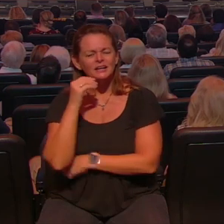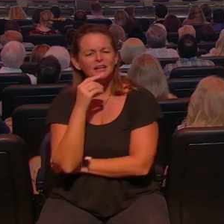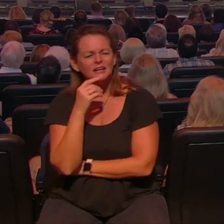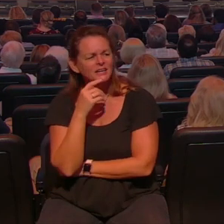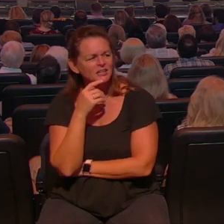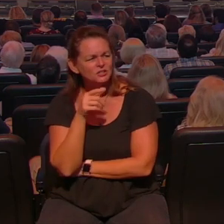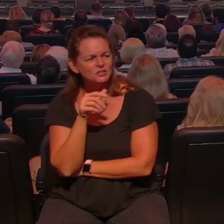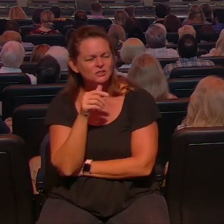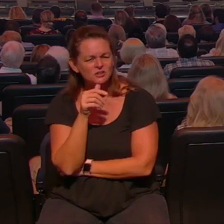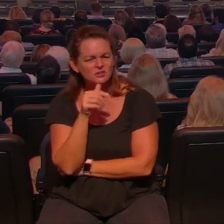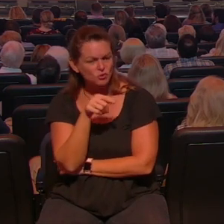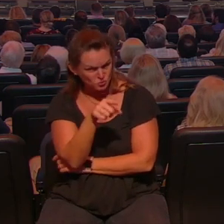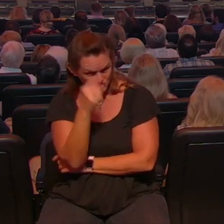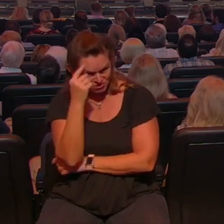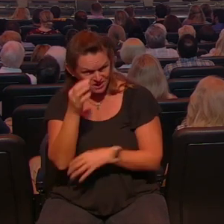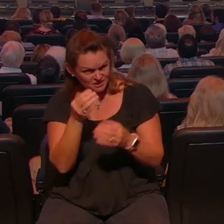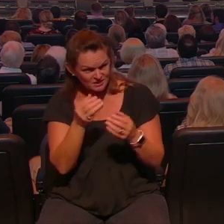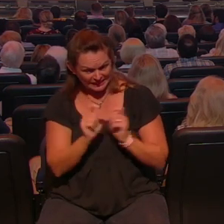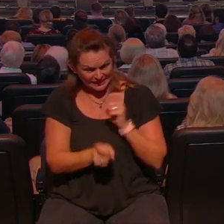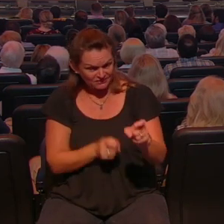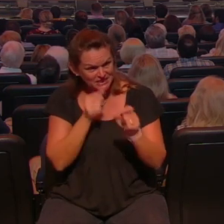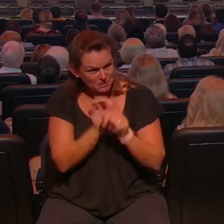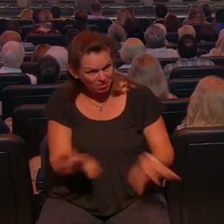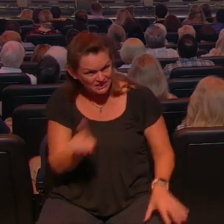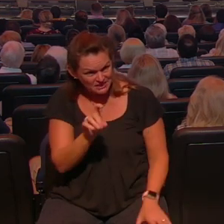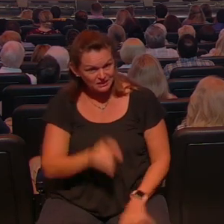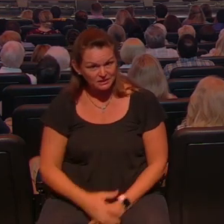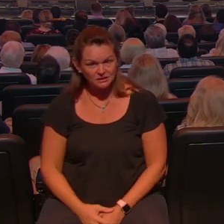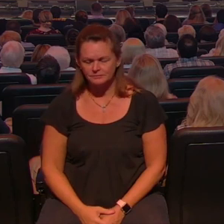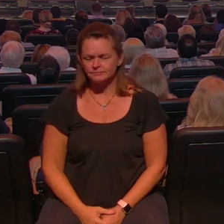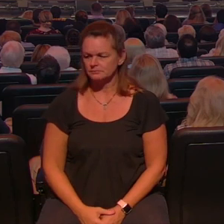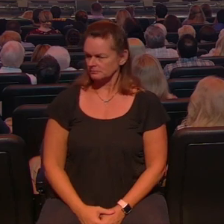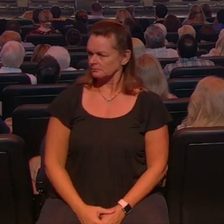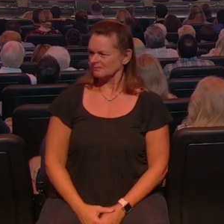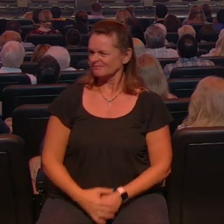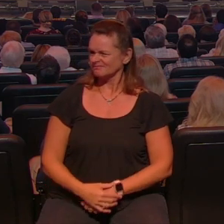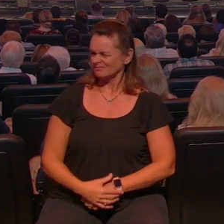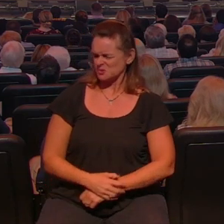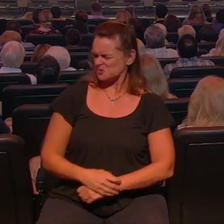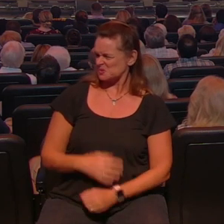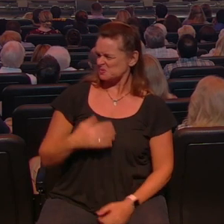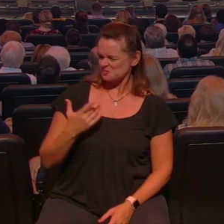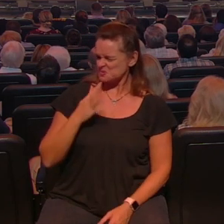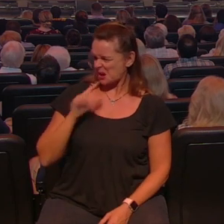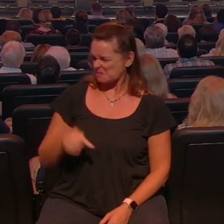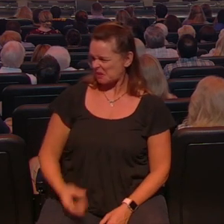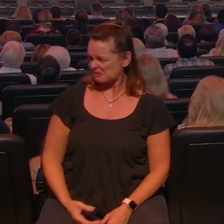don't think giving is a blessing and he said well why would you say that I said well when you were